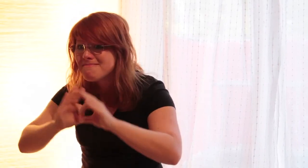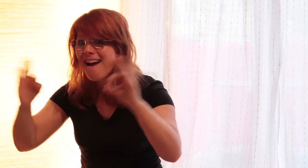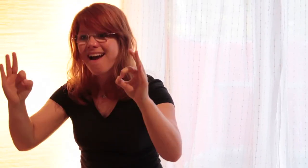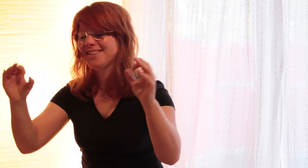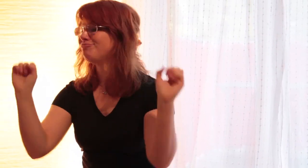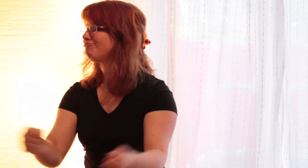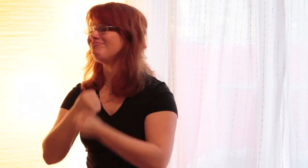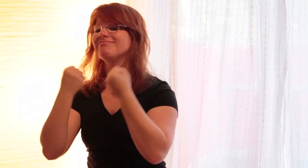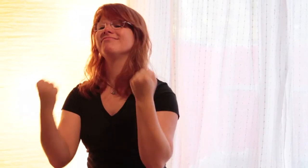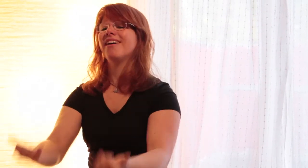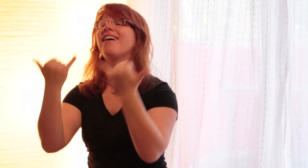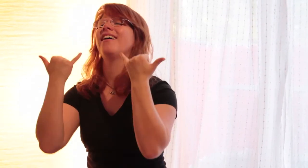any better myself?